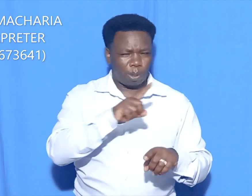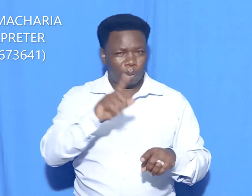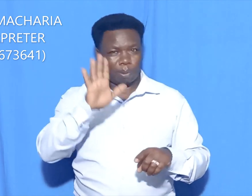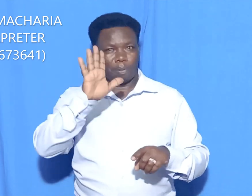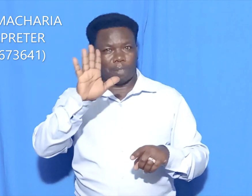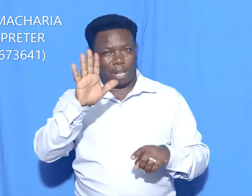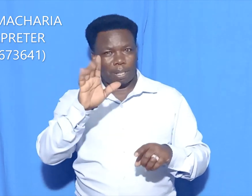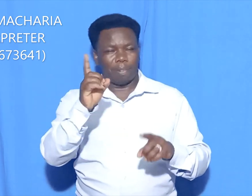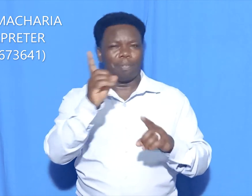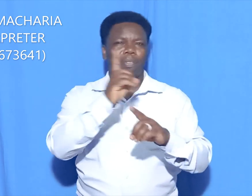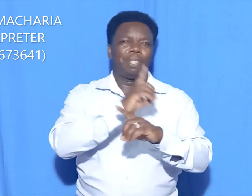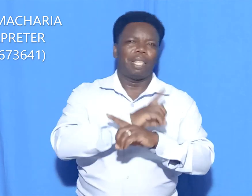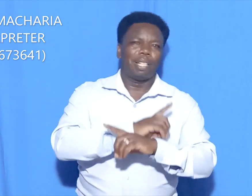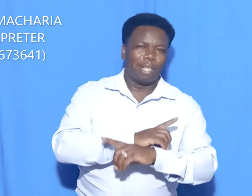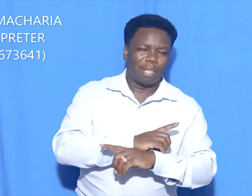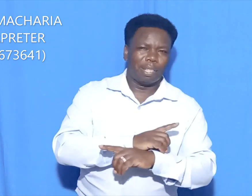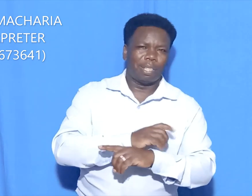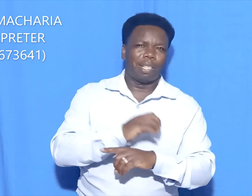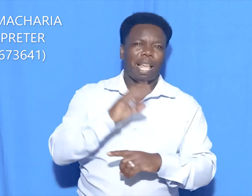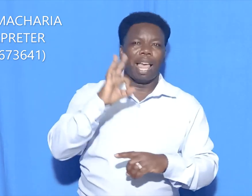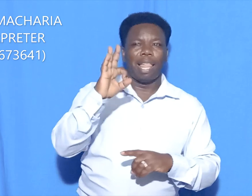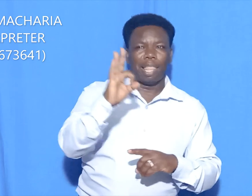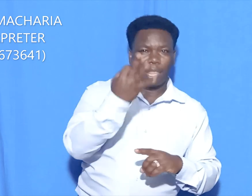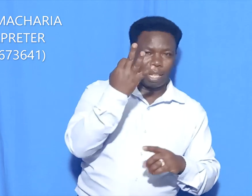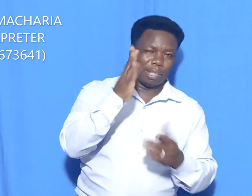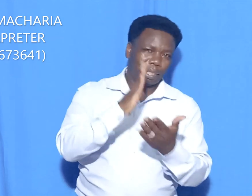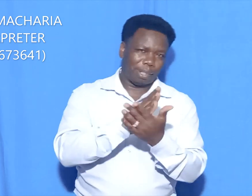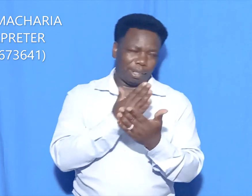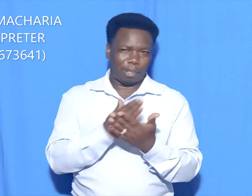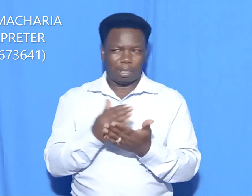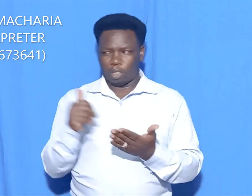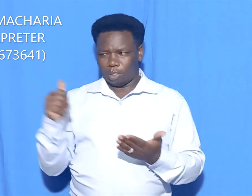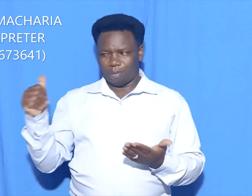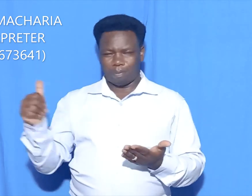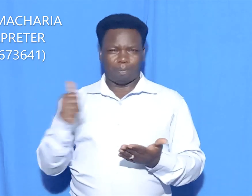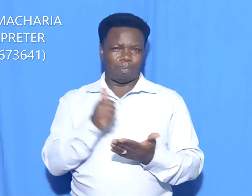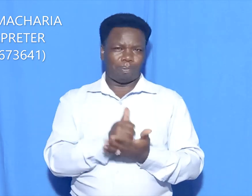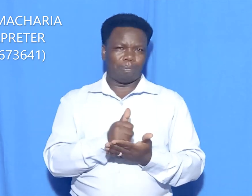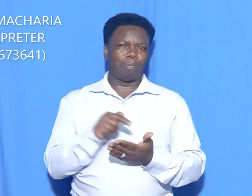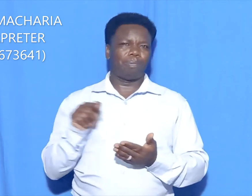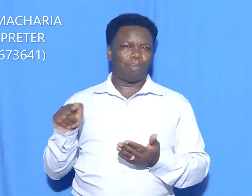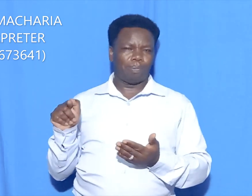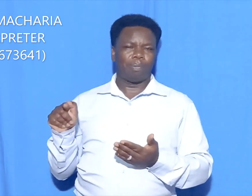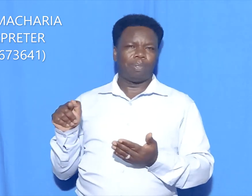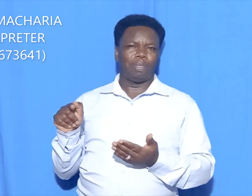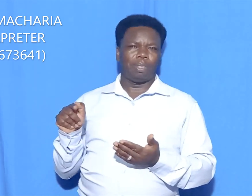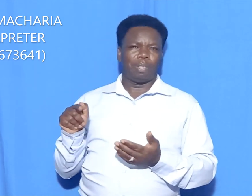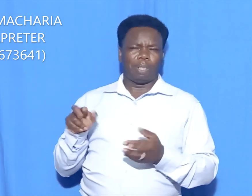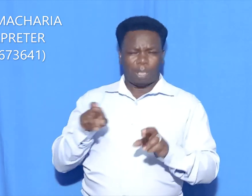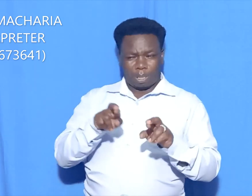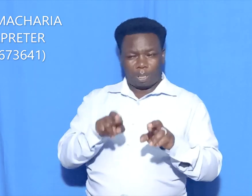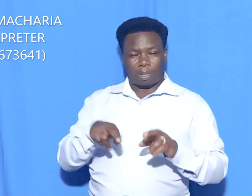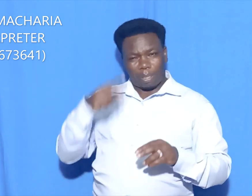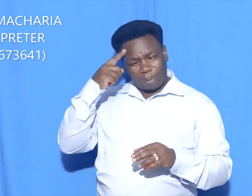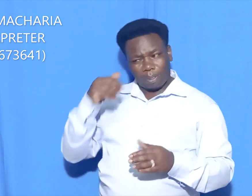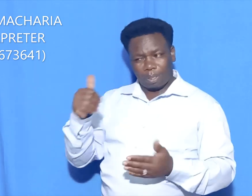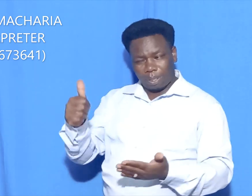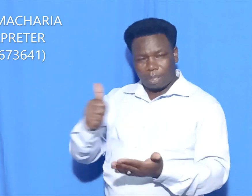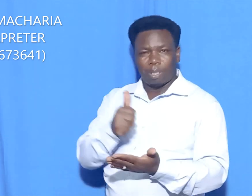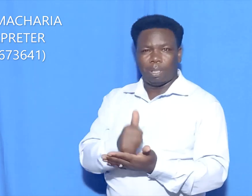The third section is admission. The requirements are admission. include referring,